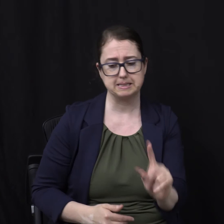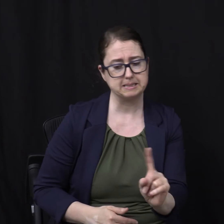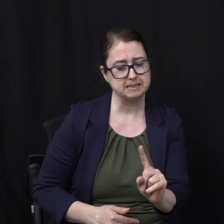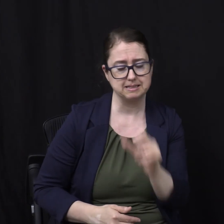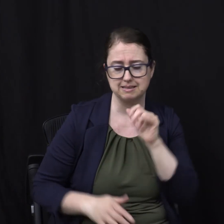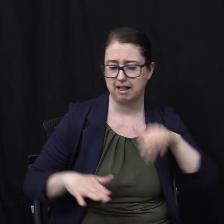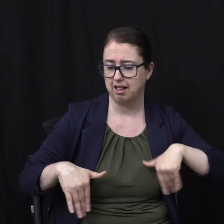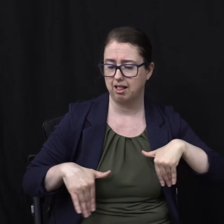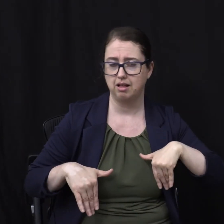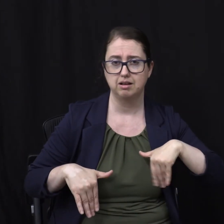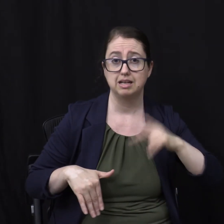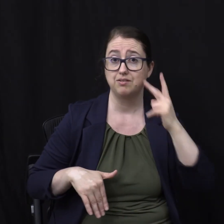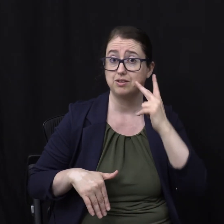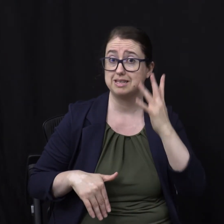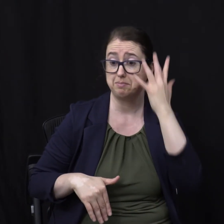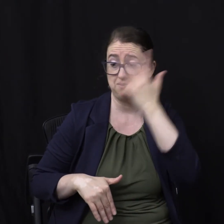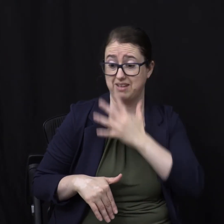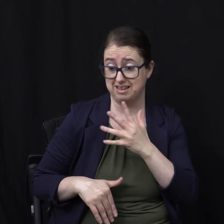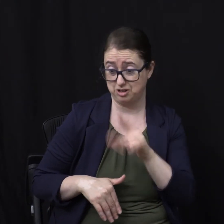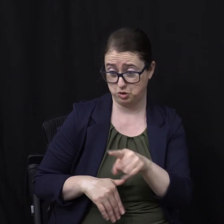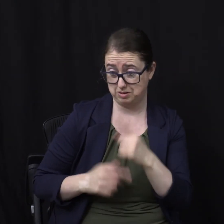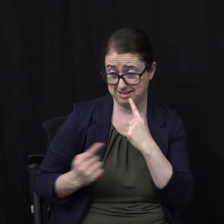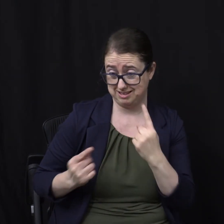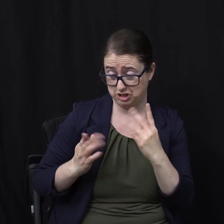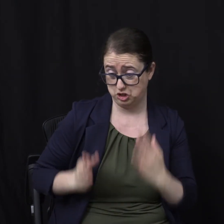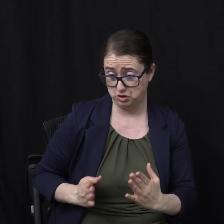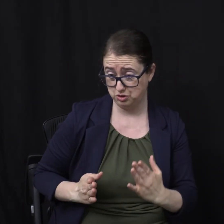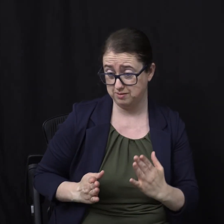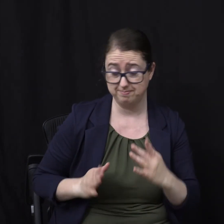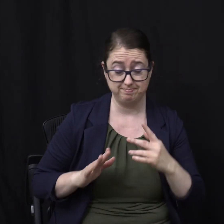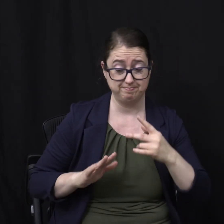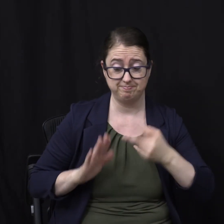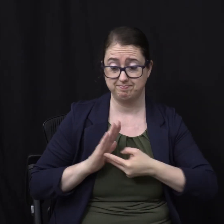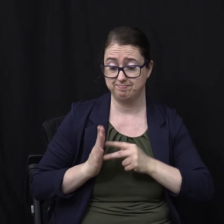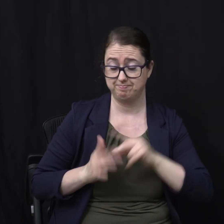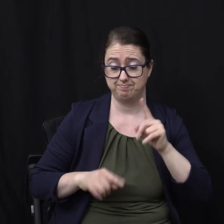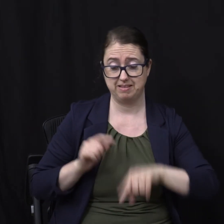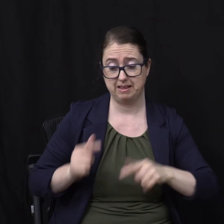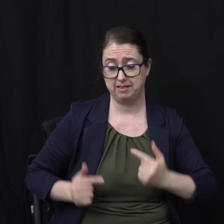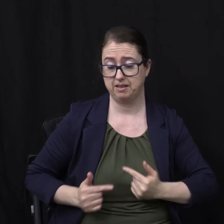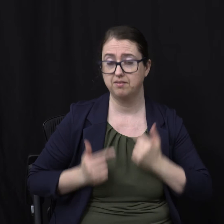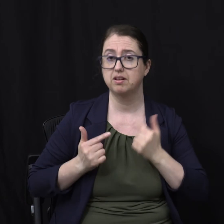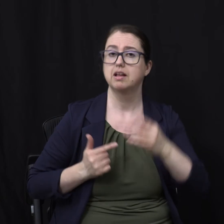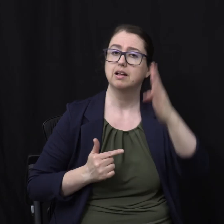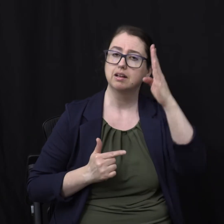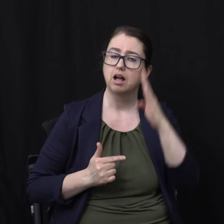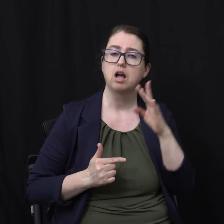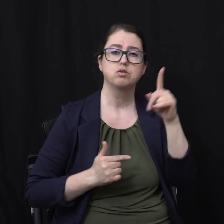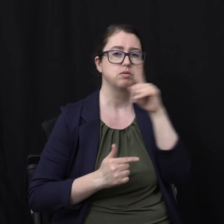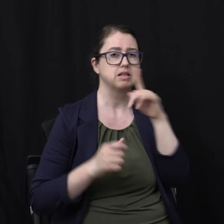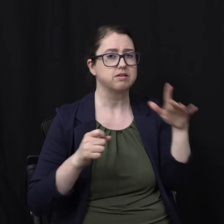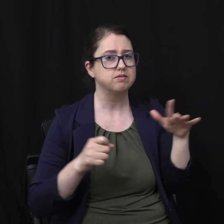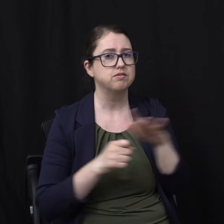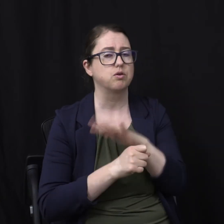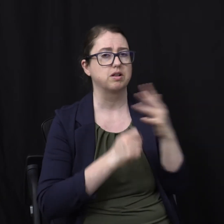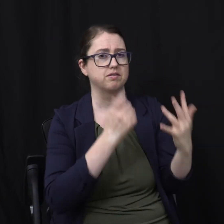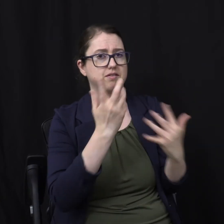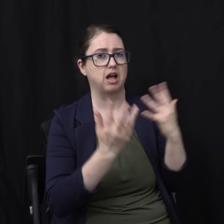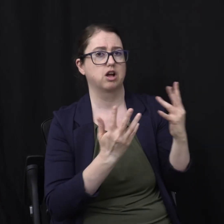sees my face As it is As you are Then no man can see my face And live So God is a consuming fire To us